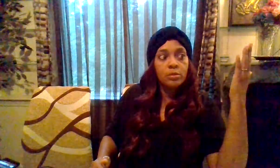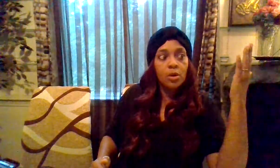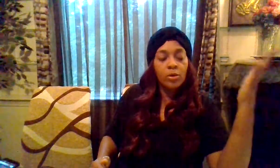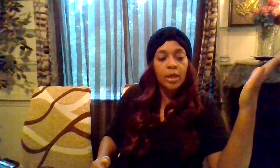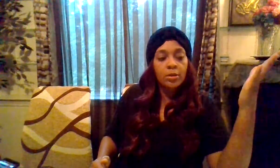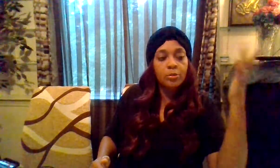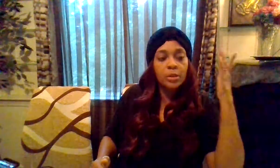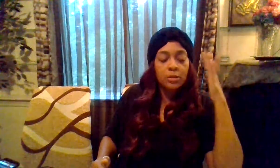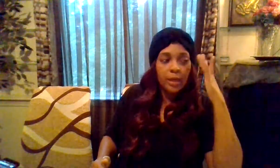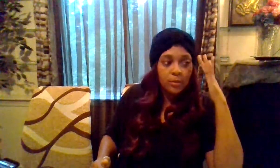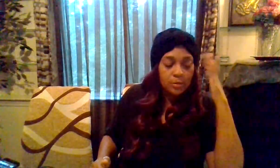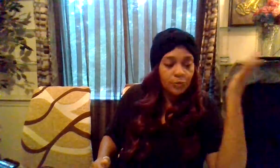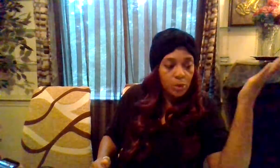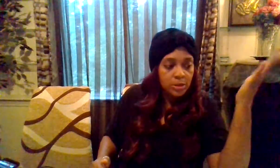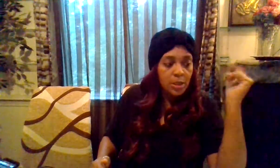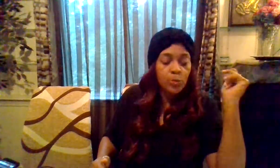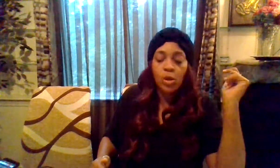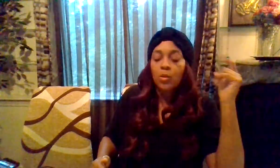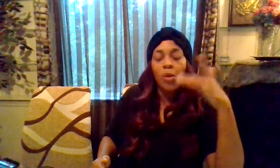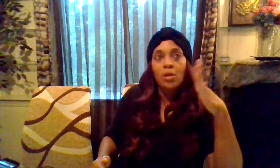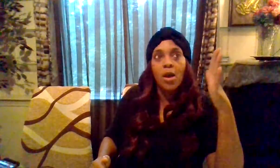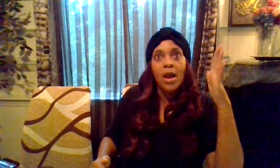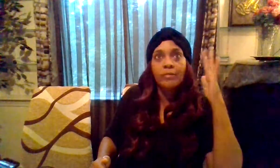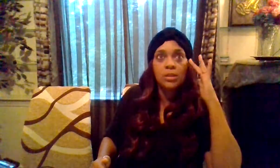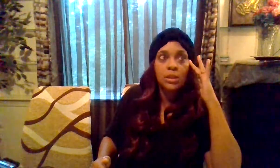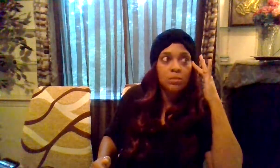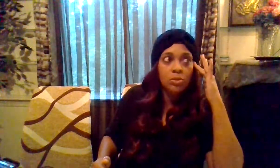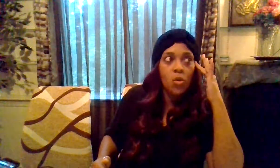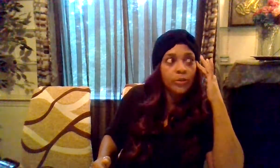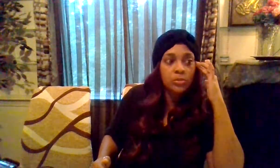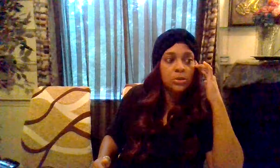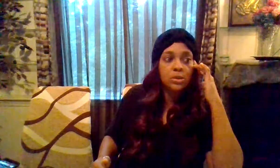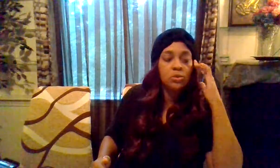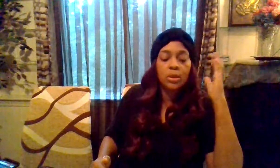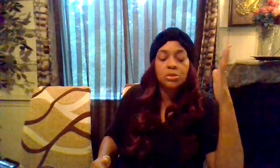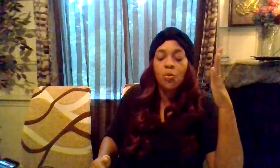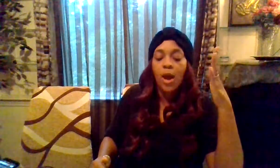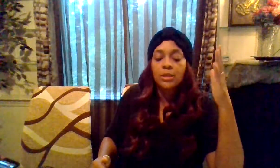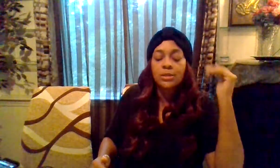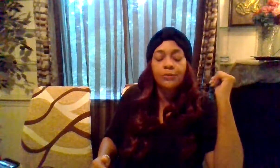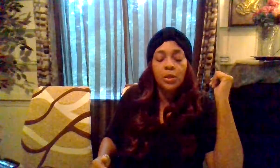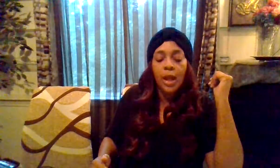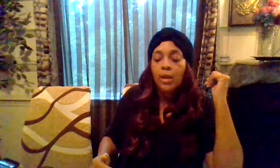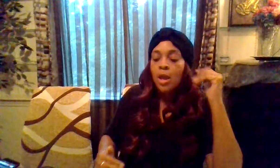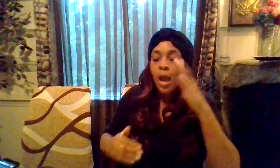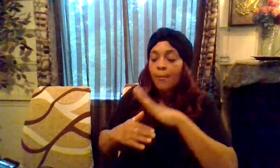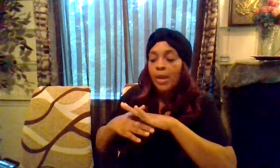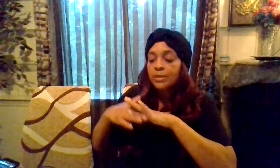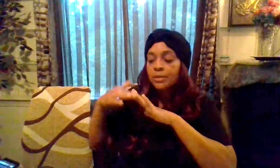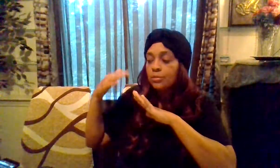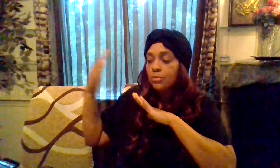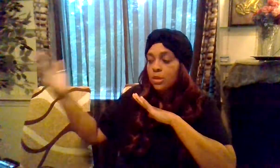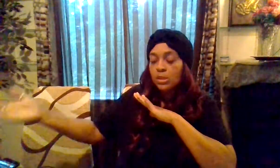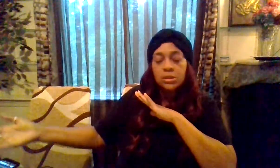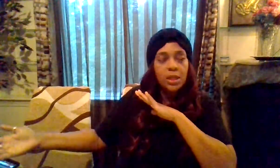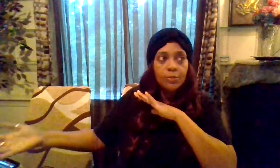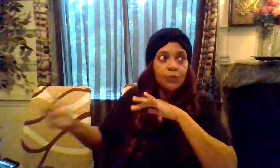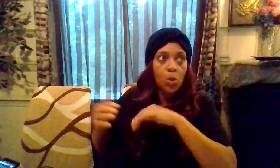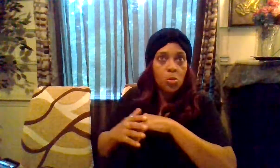okay it'll be like for example like why do i have to keep going through this situation why does it feel like i make 10 steps forward